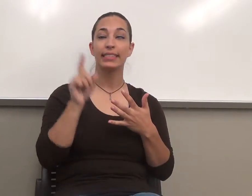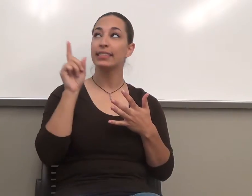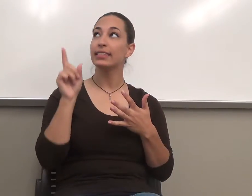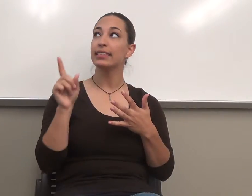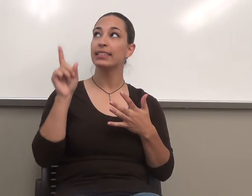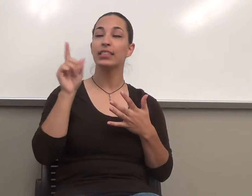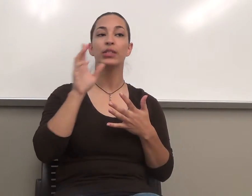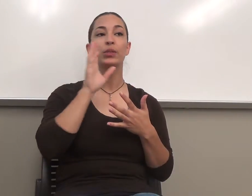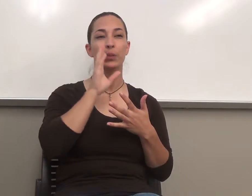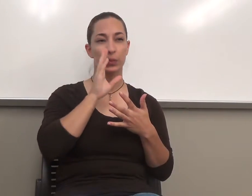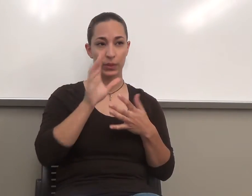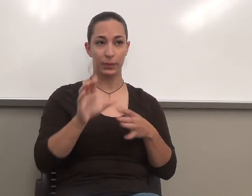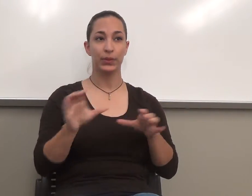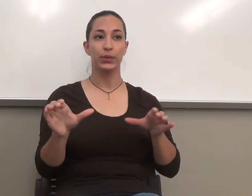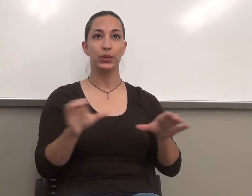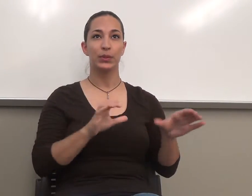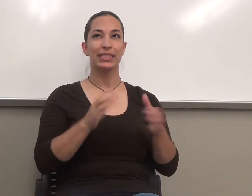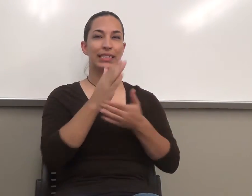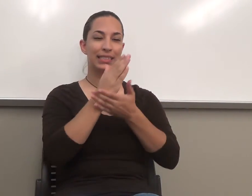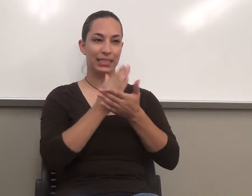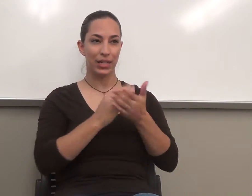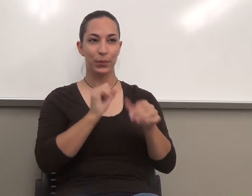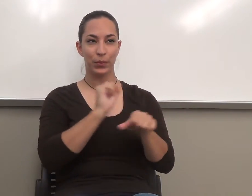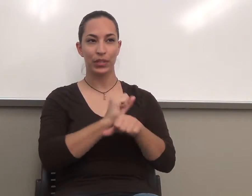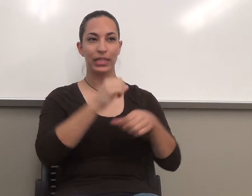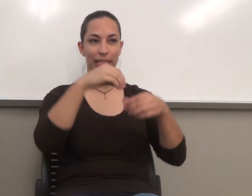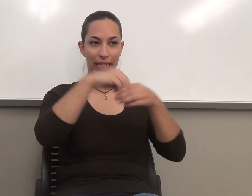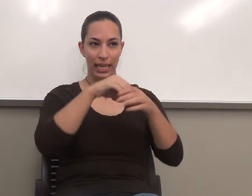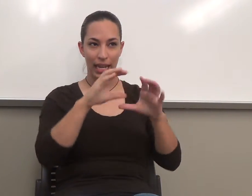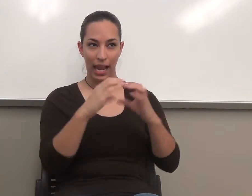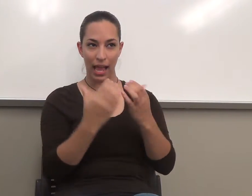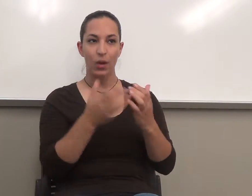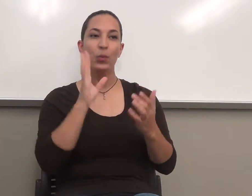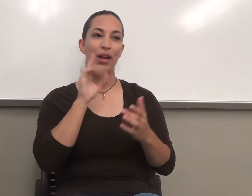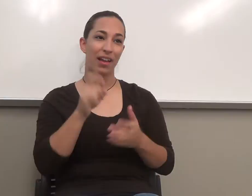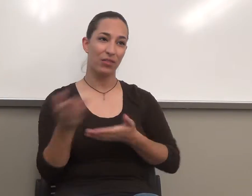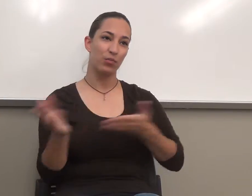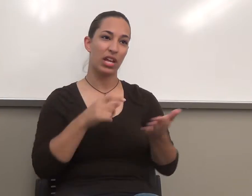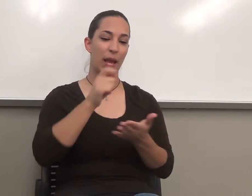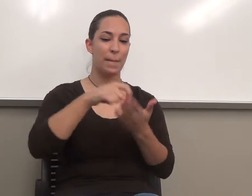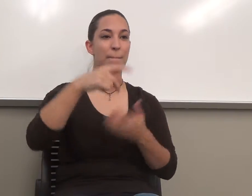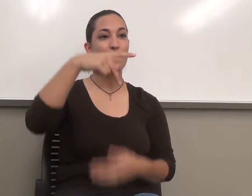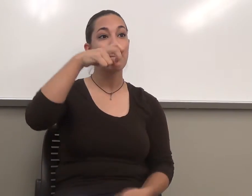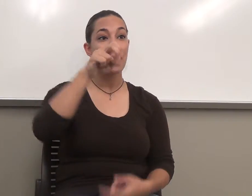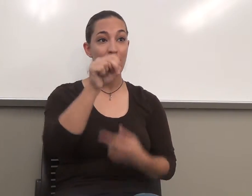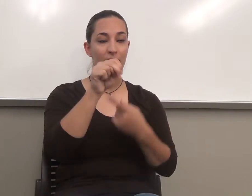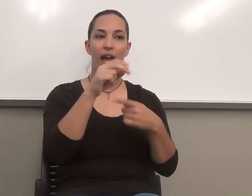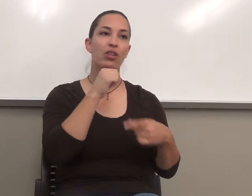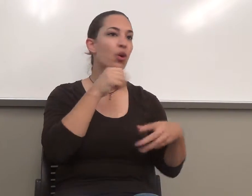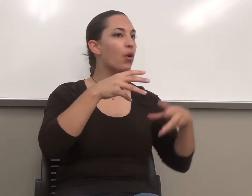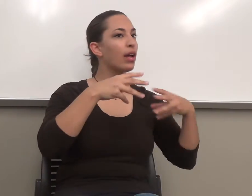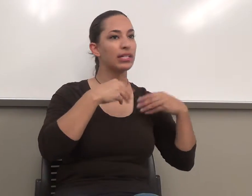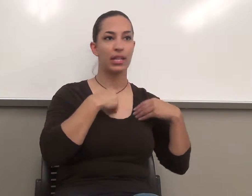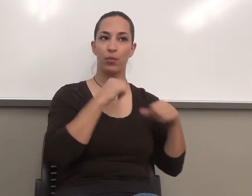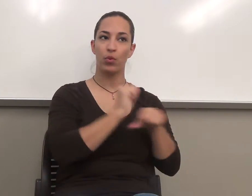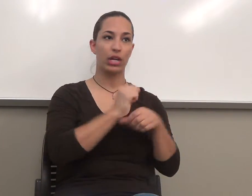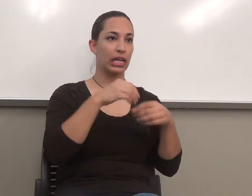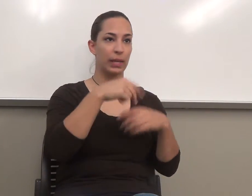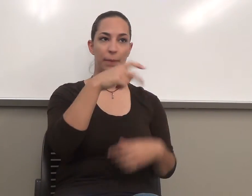doing some work in class. need to bring a pen because I don't accept working pencil. If you choose to do